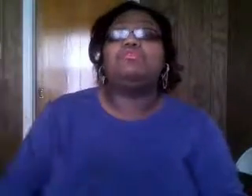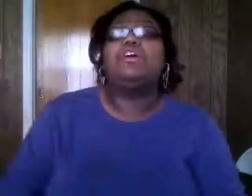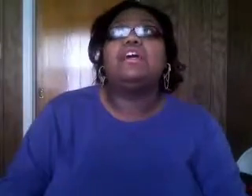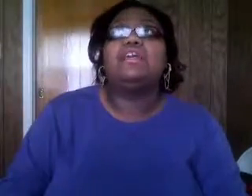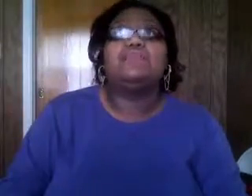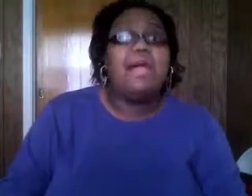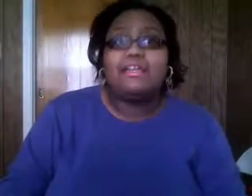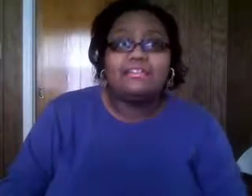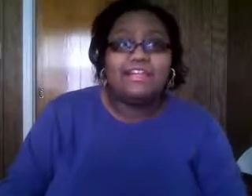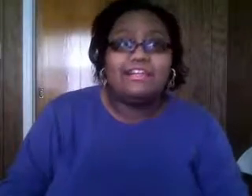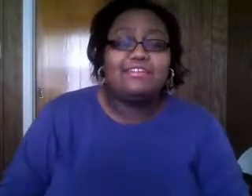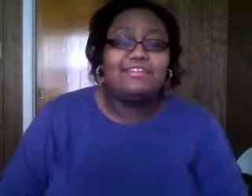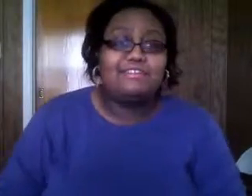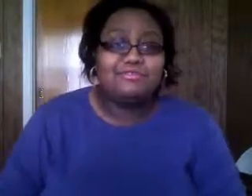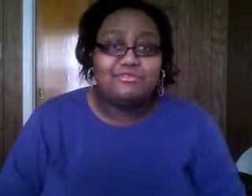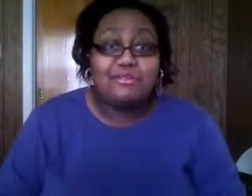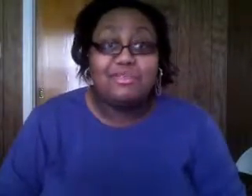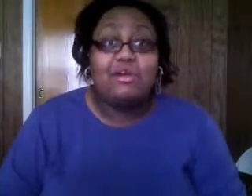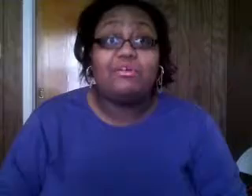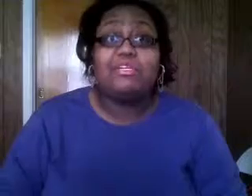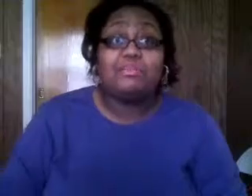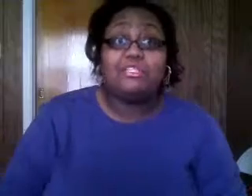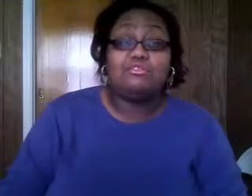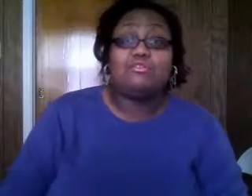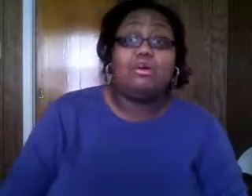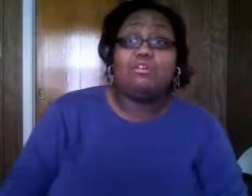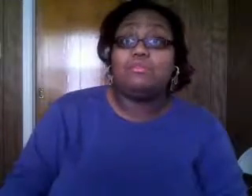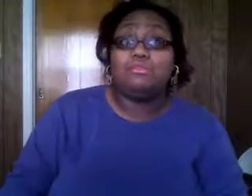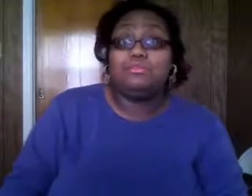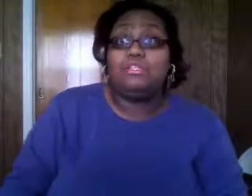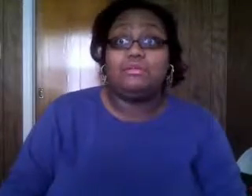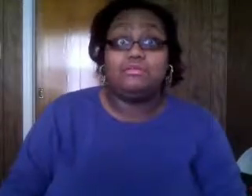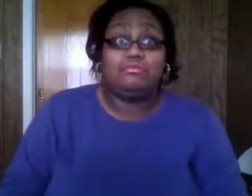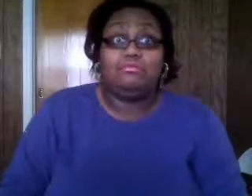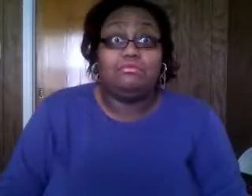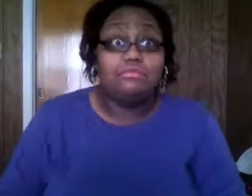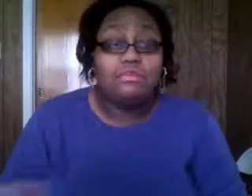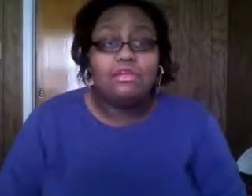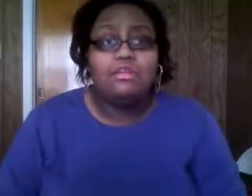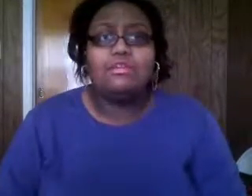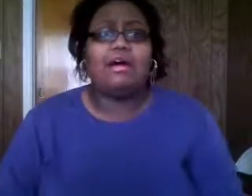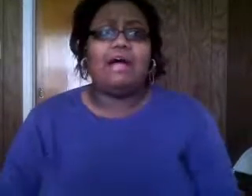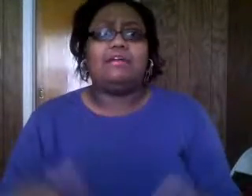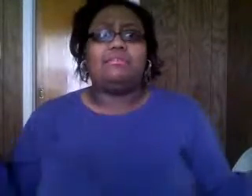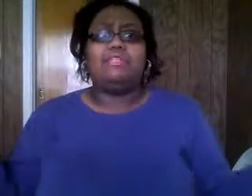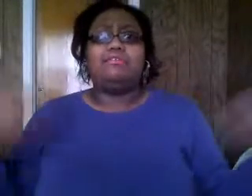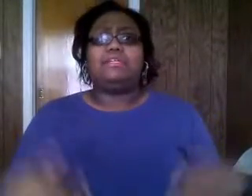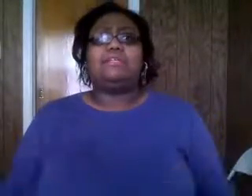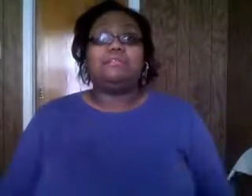immaculate kind of cathedral and we all ended up at the church so all of them agreed it was like you know i couldn't believe it was that easy